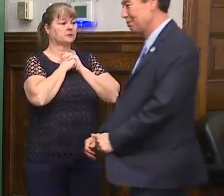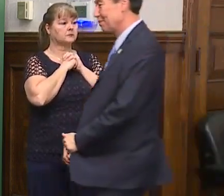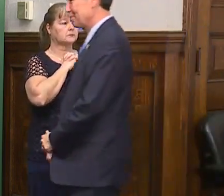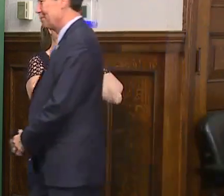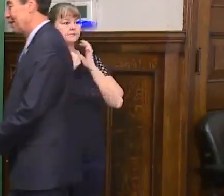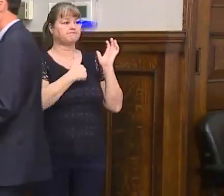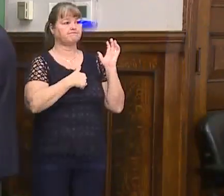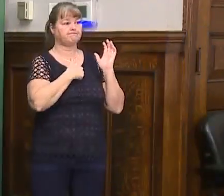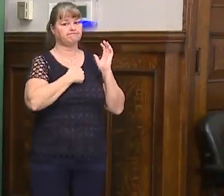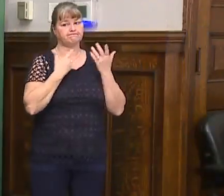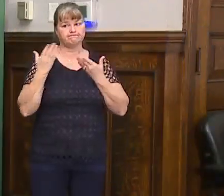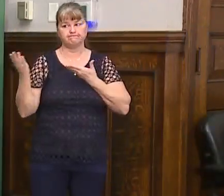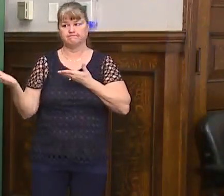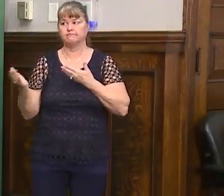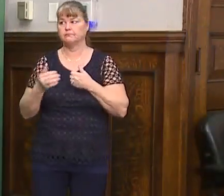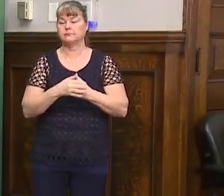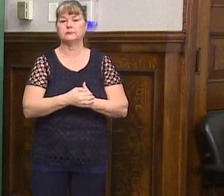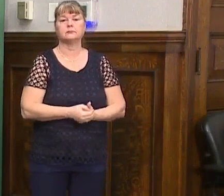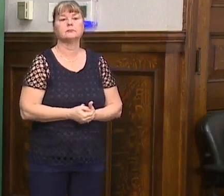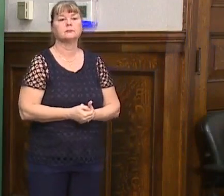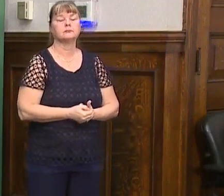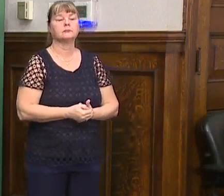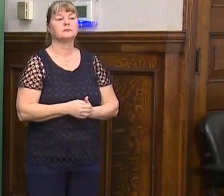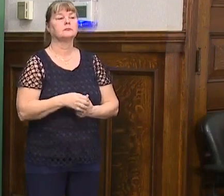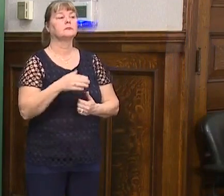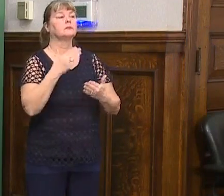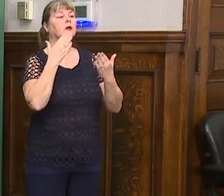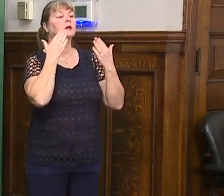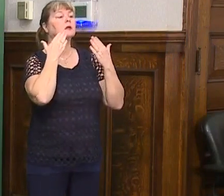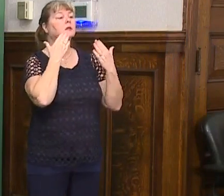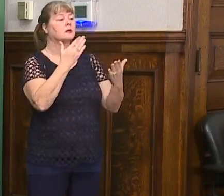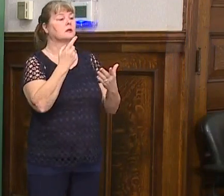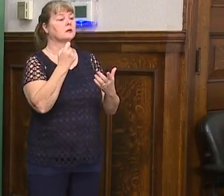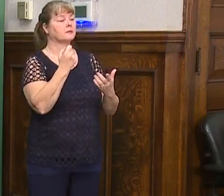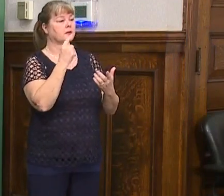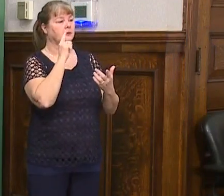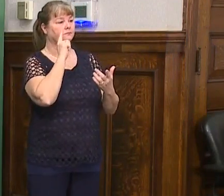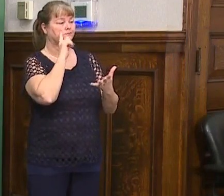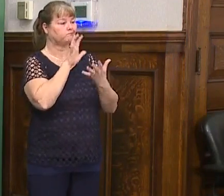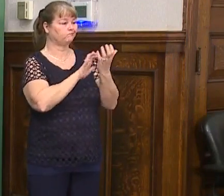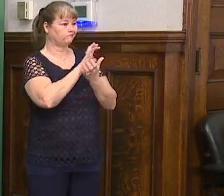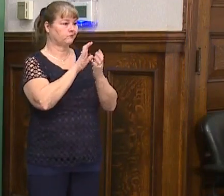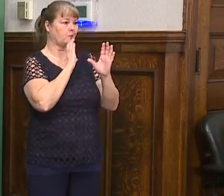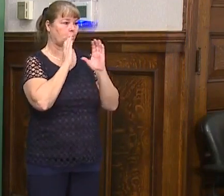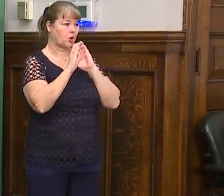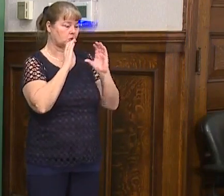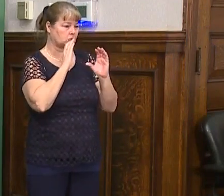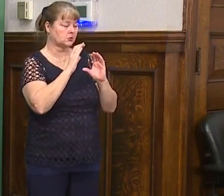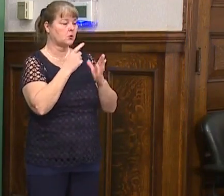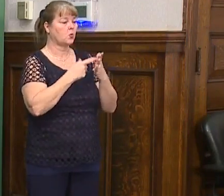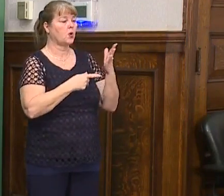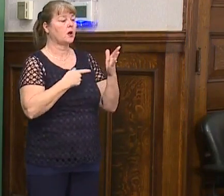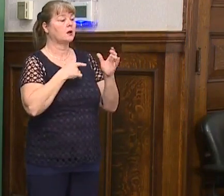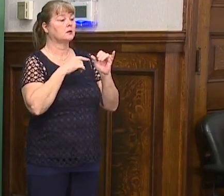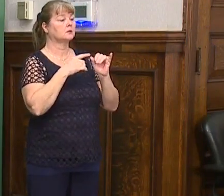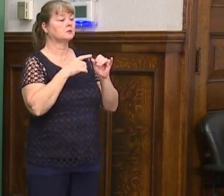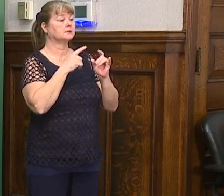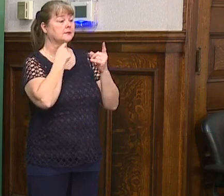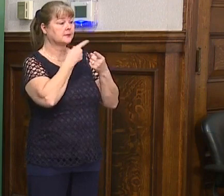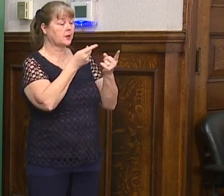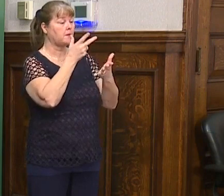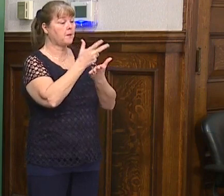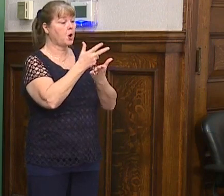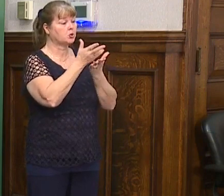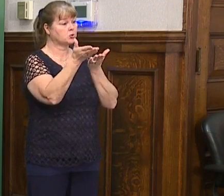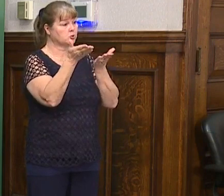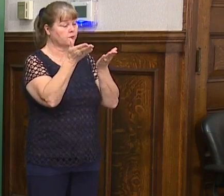I'm sorry, sir. That's okay. Thank you. It was a bit of miscommunication. Uh, what I instructed parking services